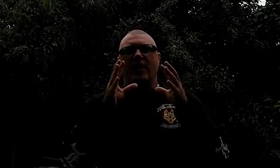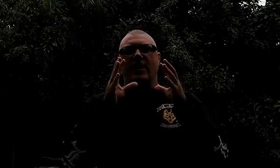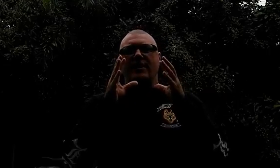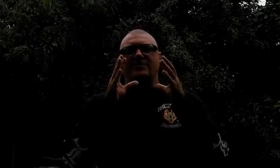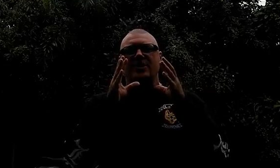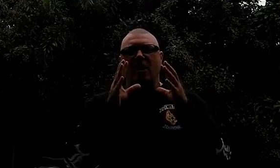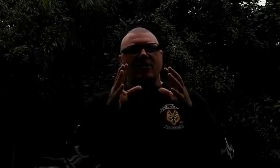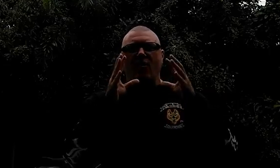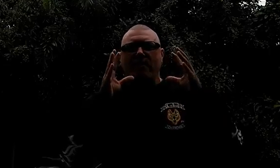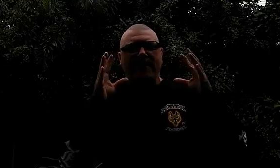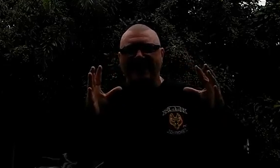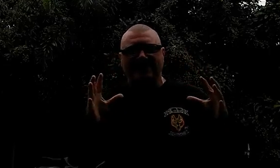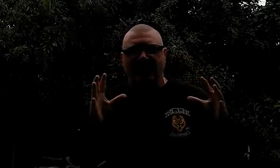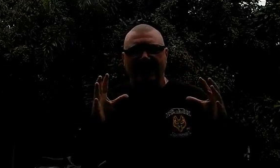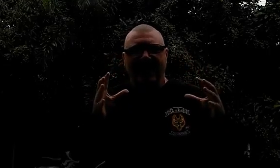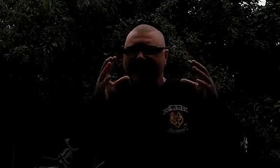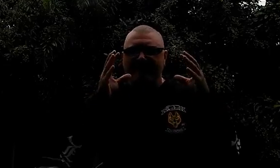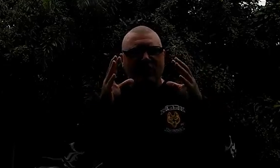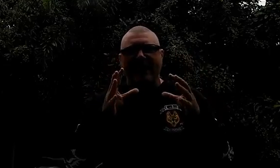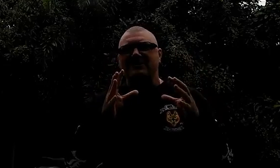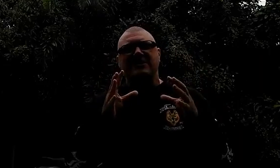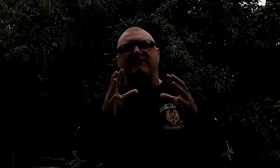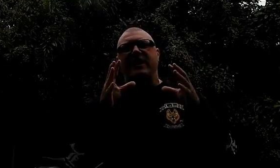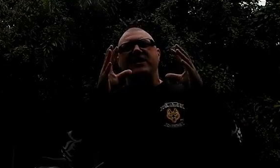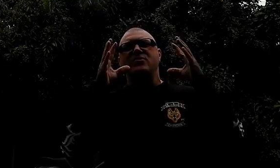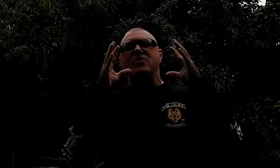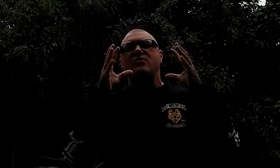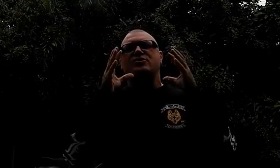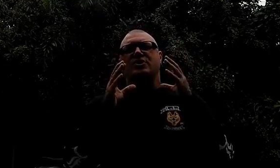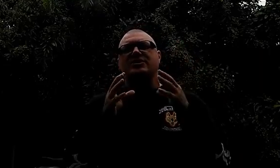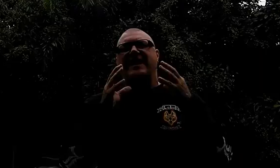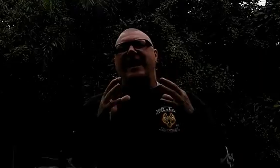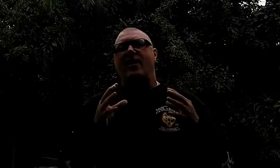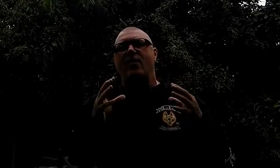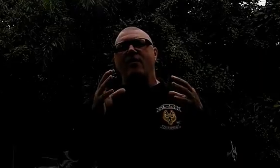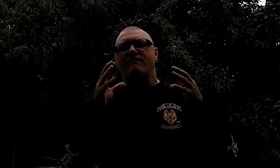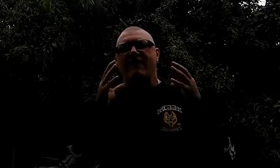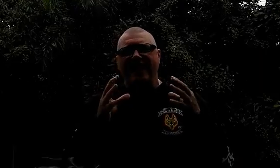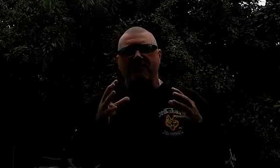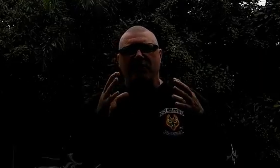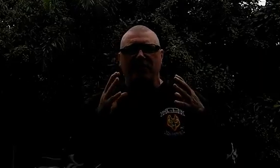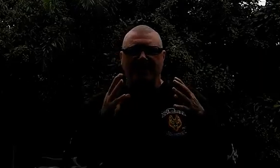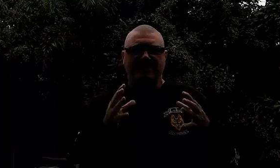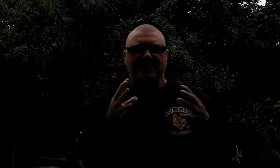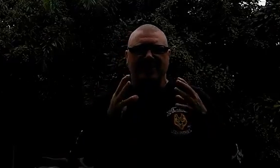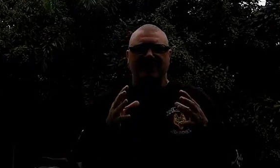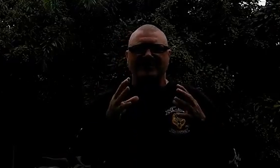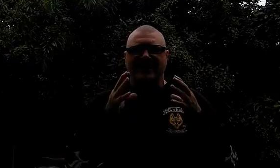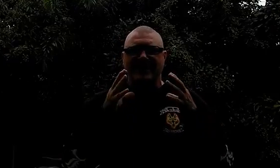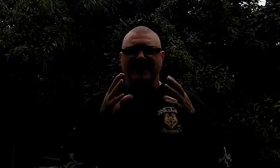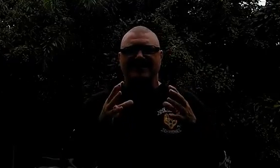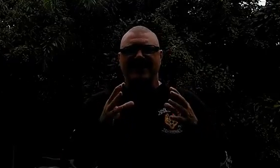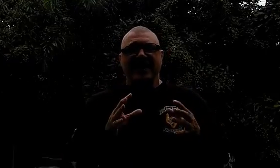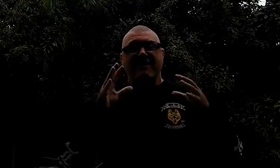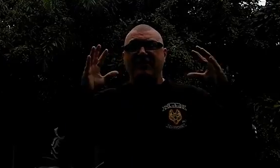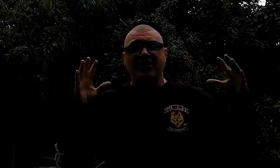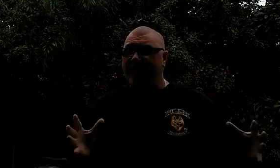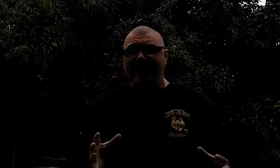dog or pet site. And if you're an Amazon affiliate, you know just how valuable this content is. If you're not an